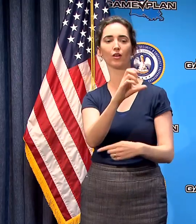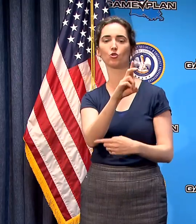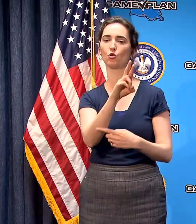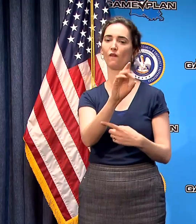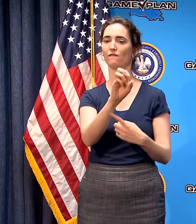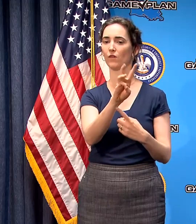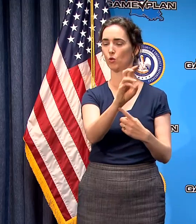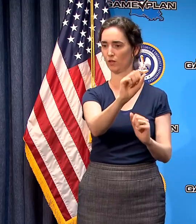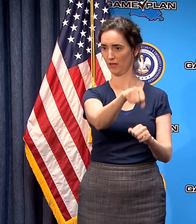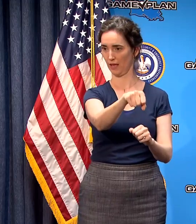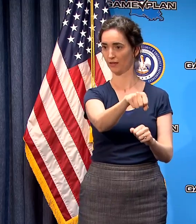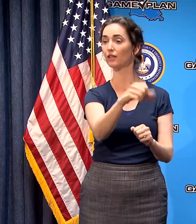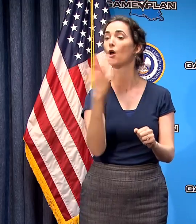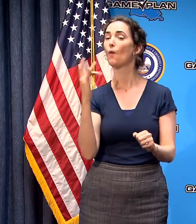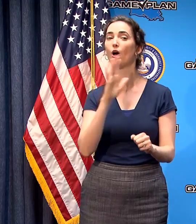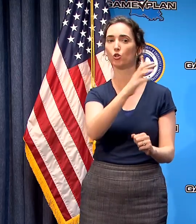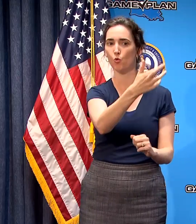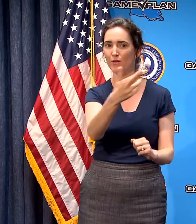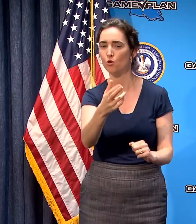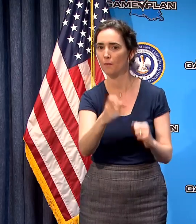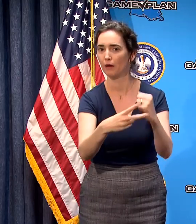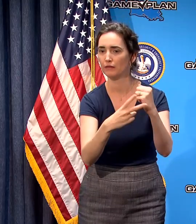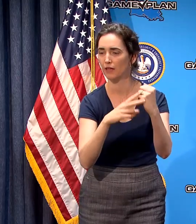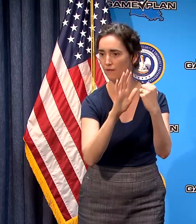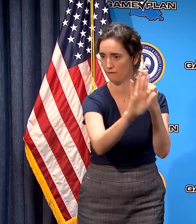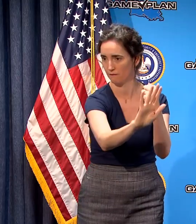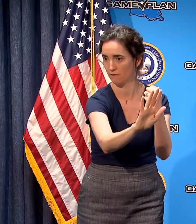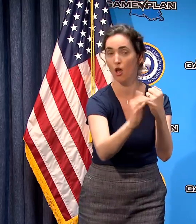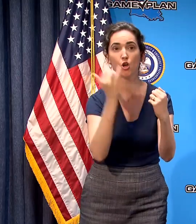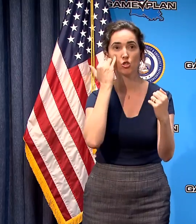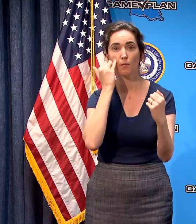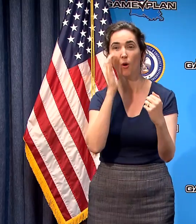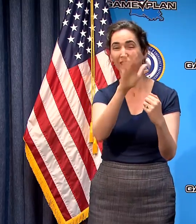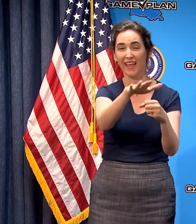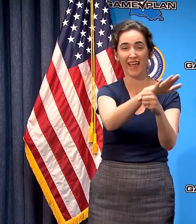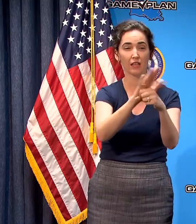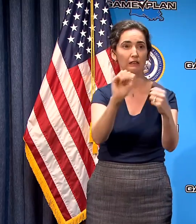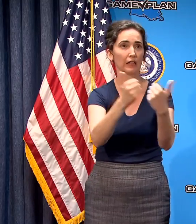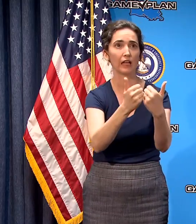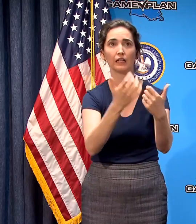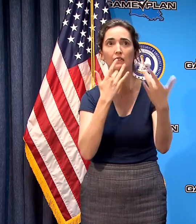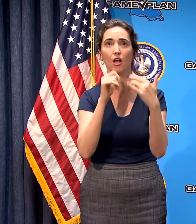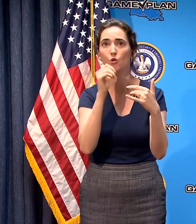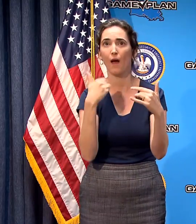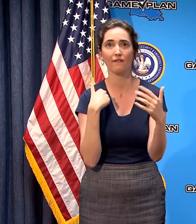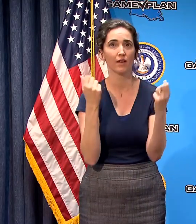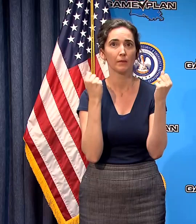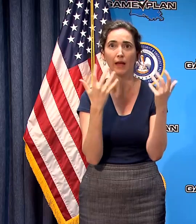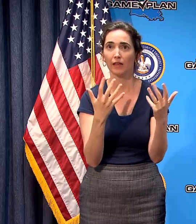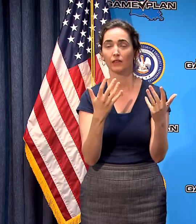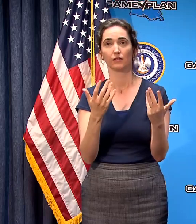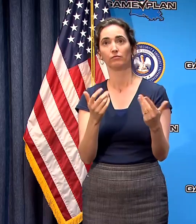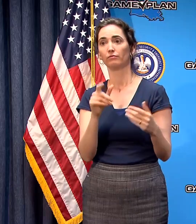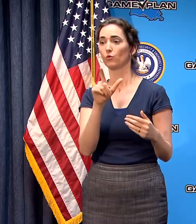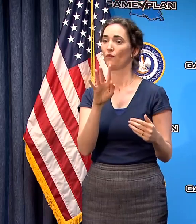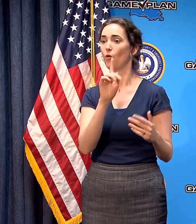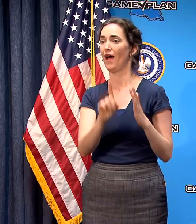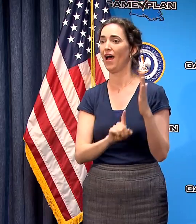conserve their resources too and so if they are particularly challenged and they don't have to have 24 hour service